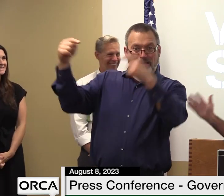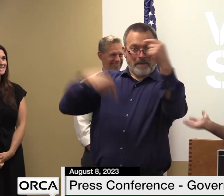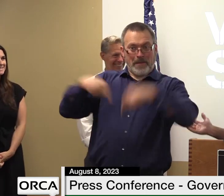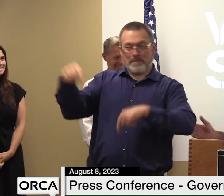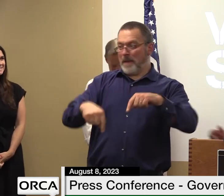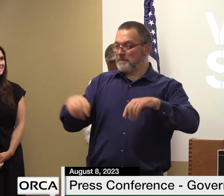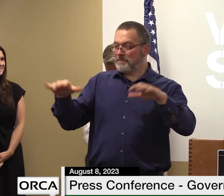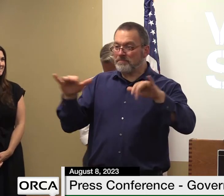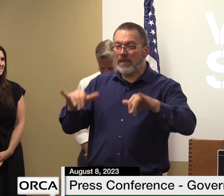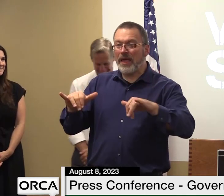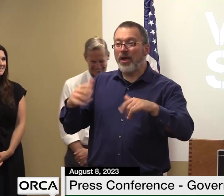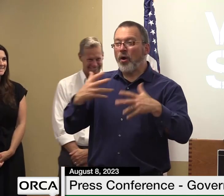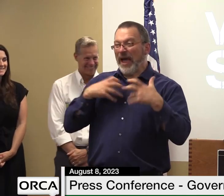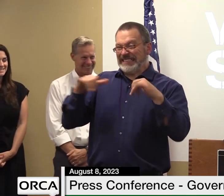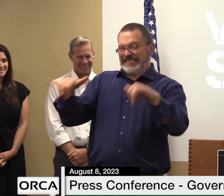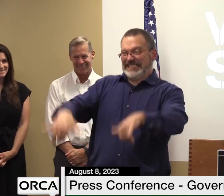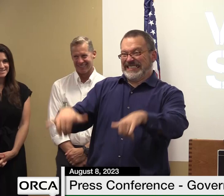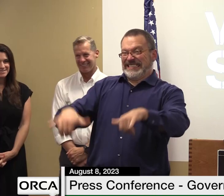thank you